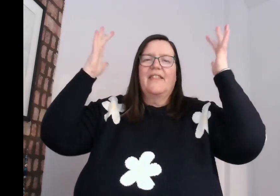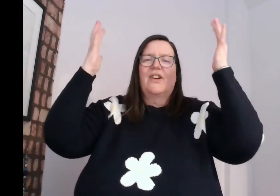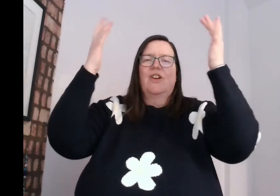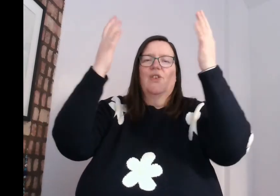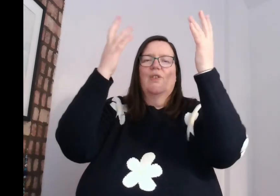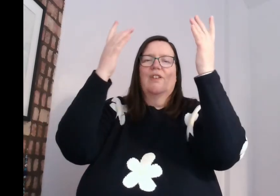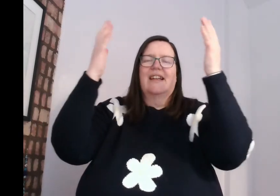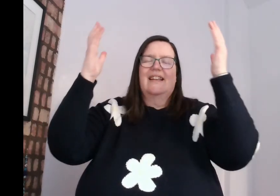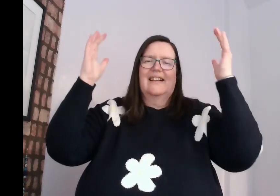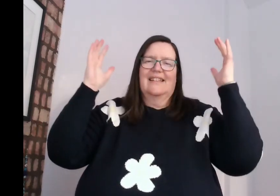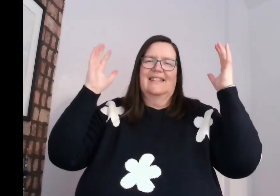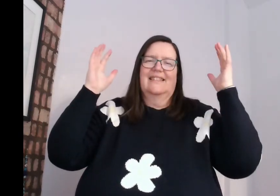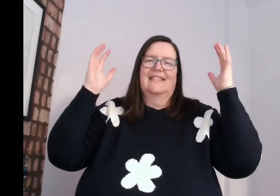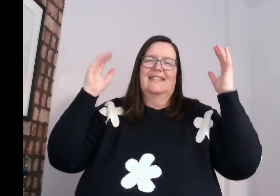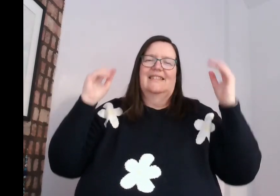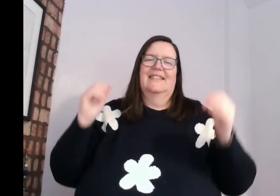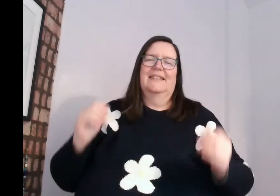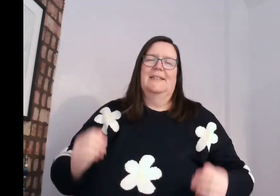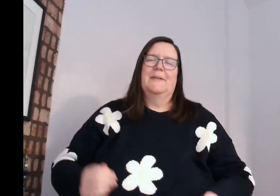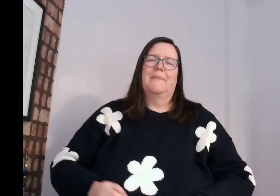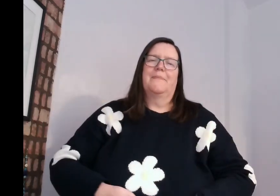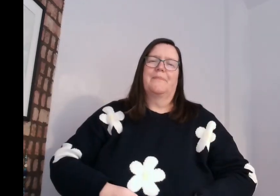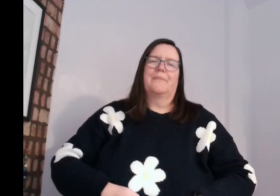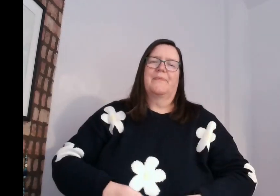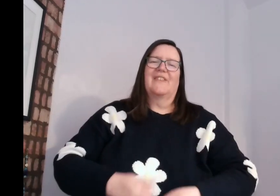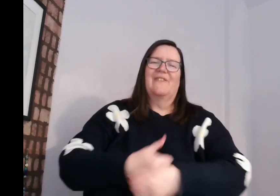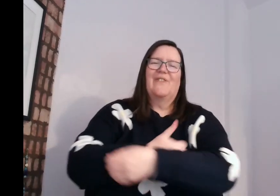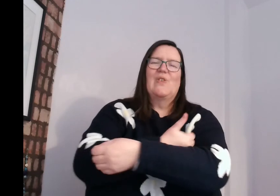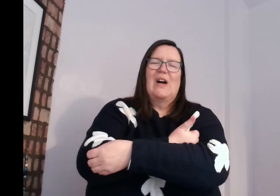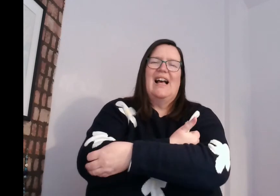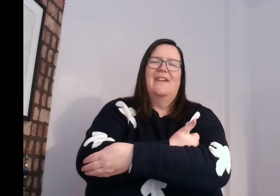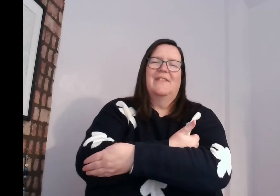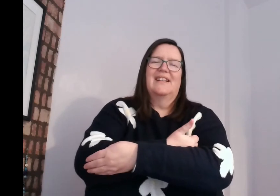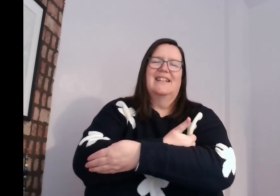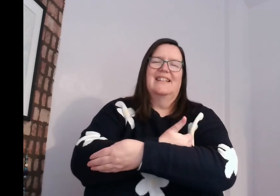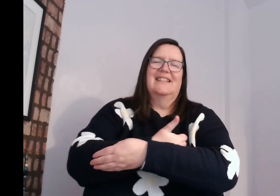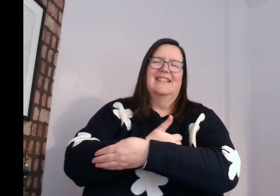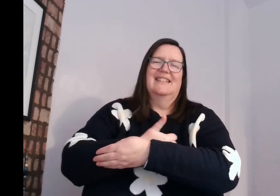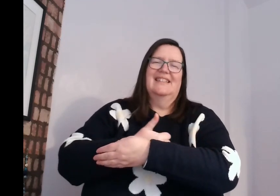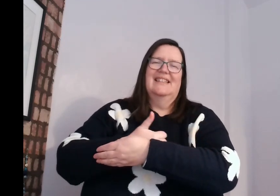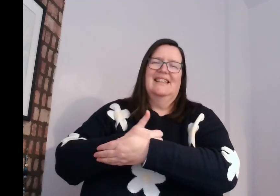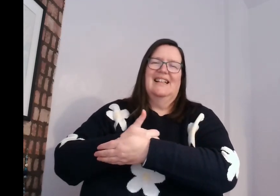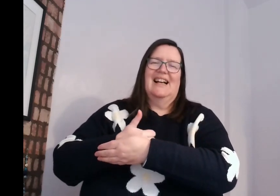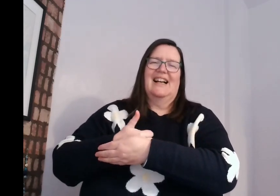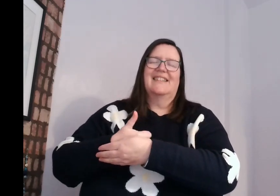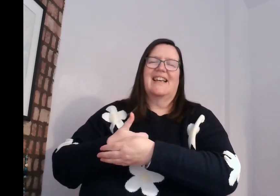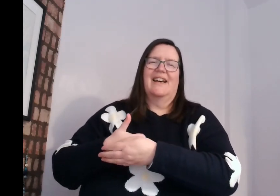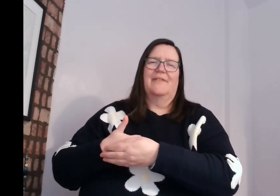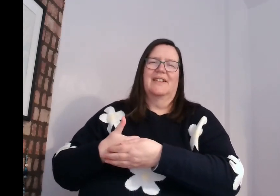the glory forever and ever.